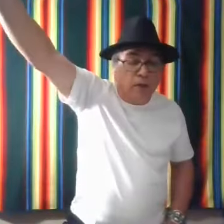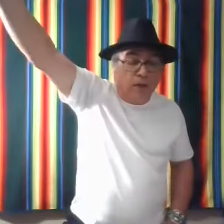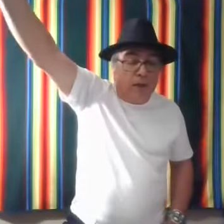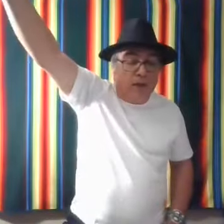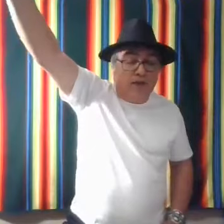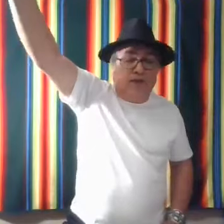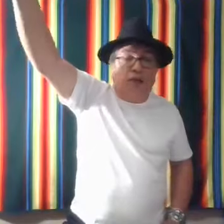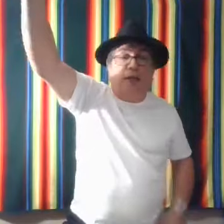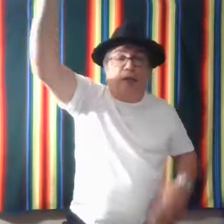Sit.